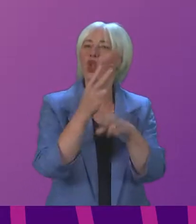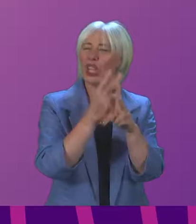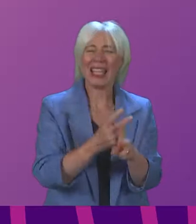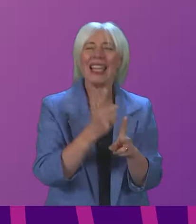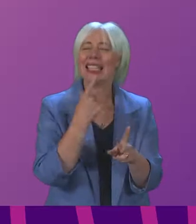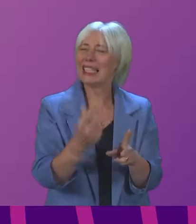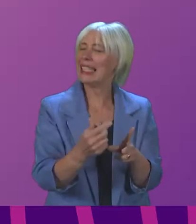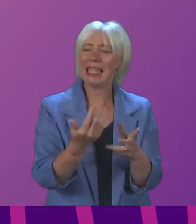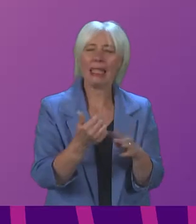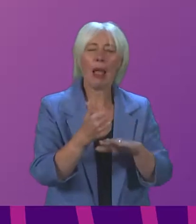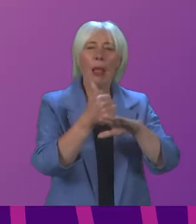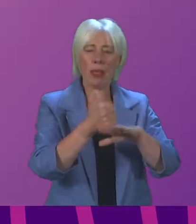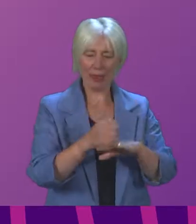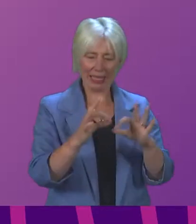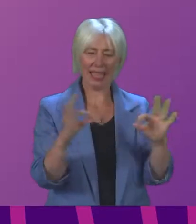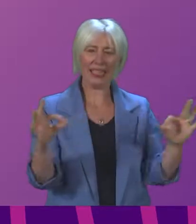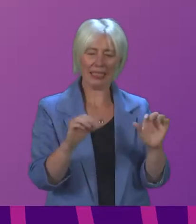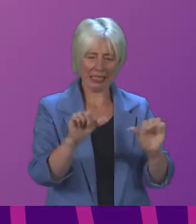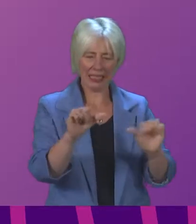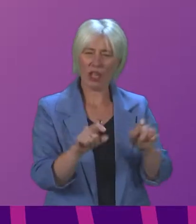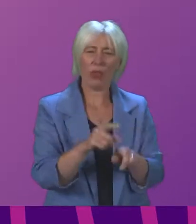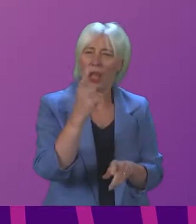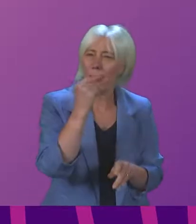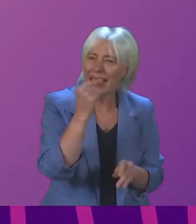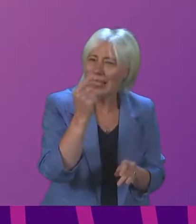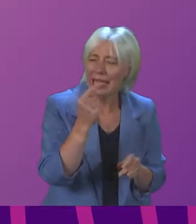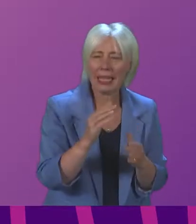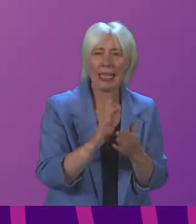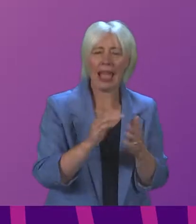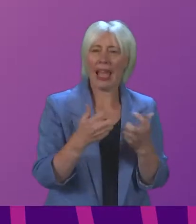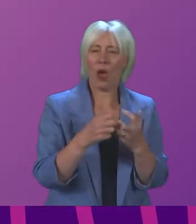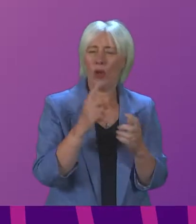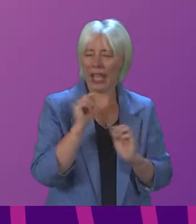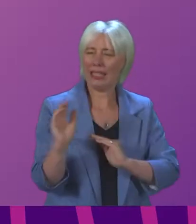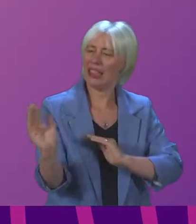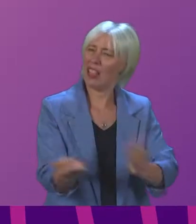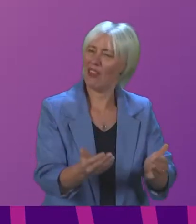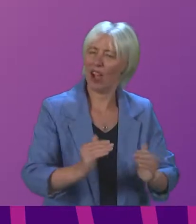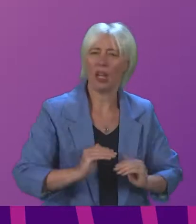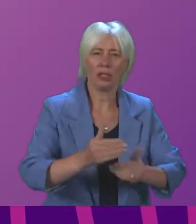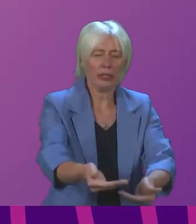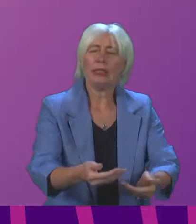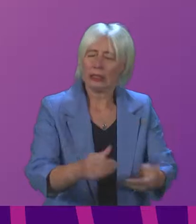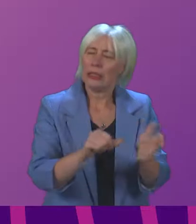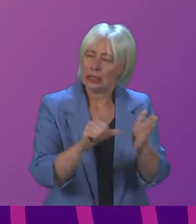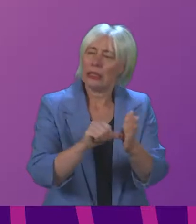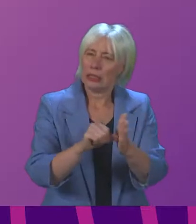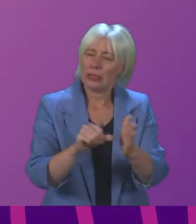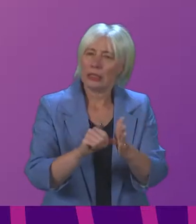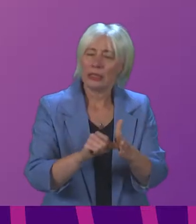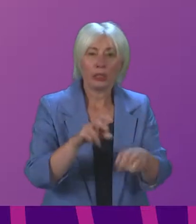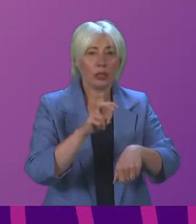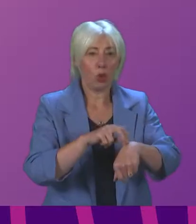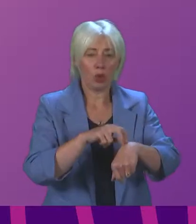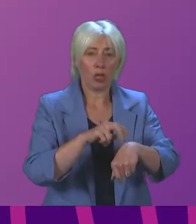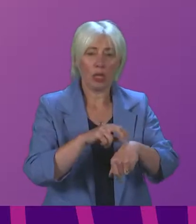of the baseline measures have had in capacity, and how services are delivered. We were told that doctors were continuing to provide